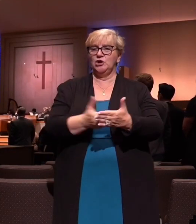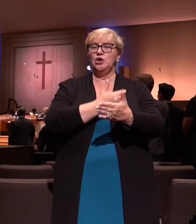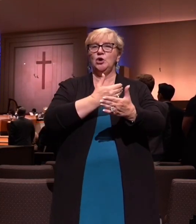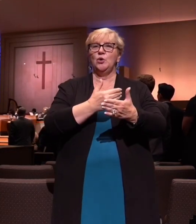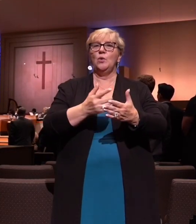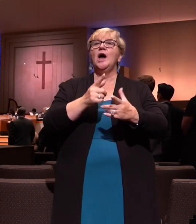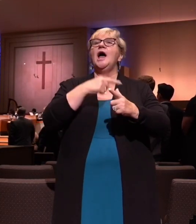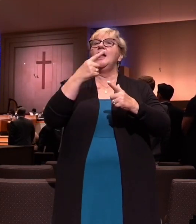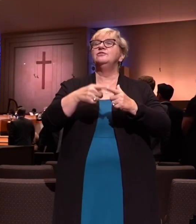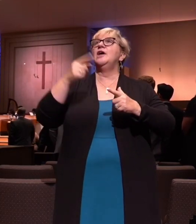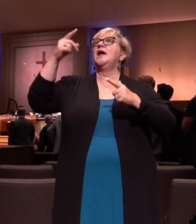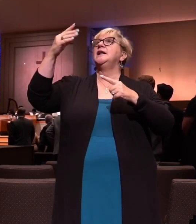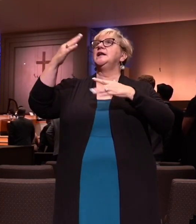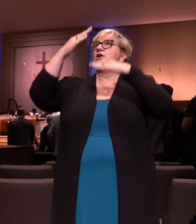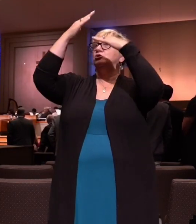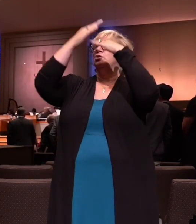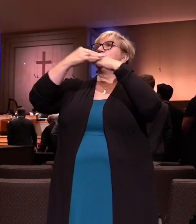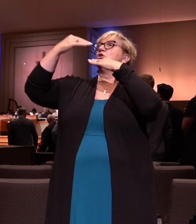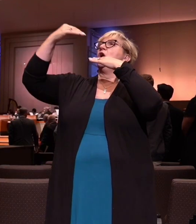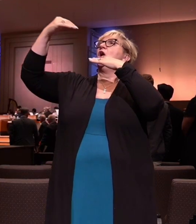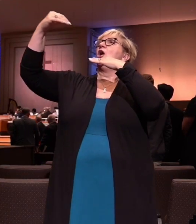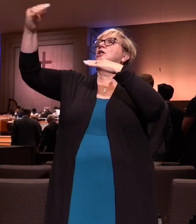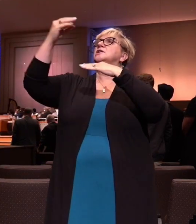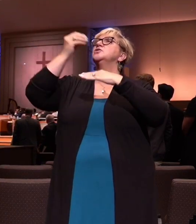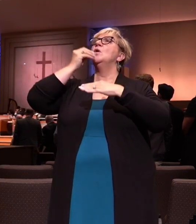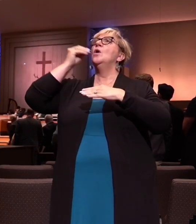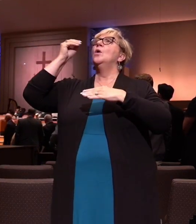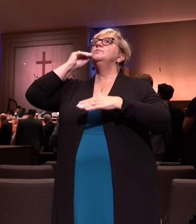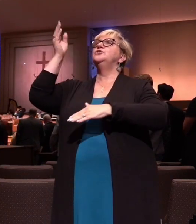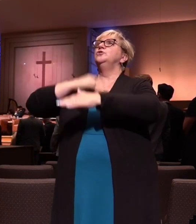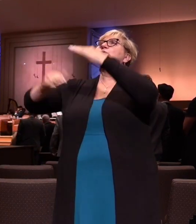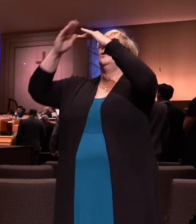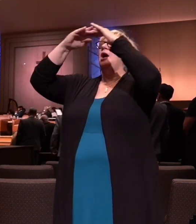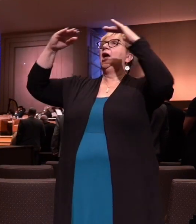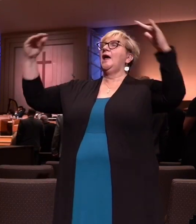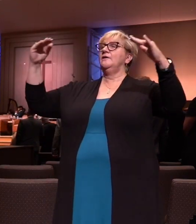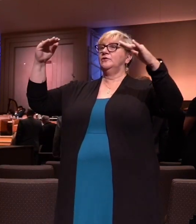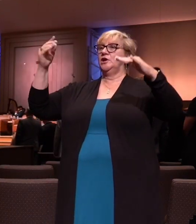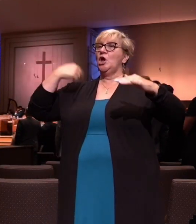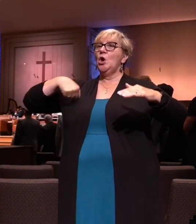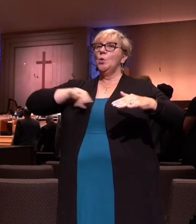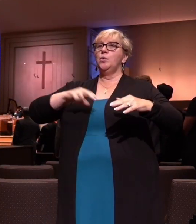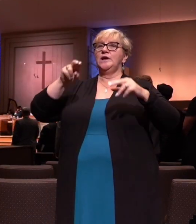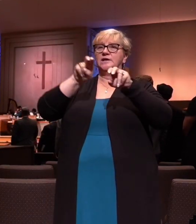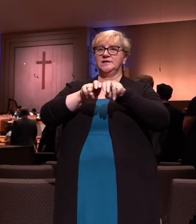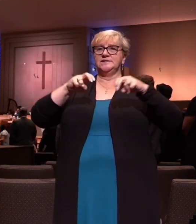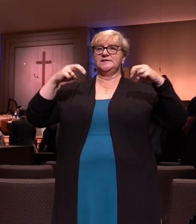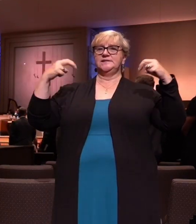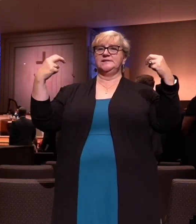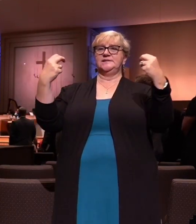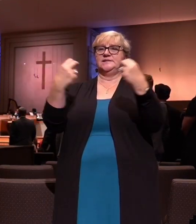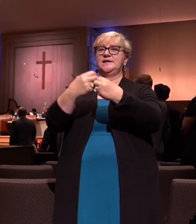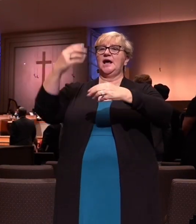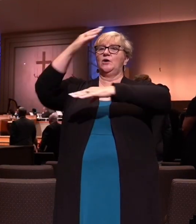call us home to heaven. Then He'll His table we'll sit down.